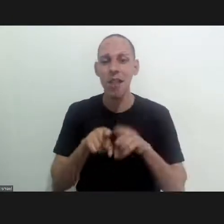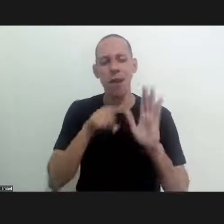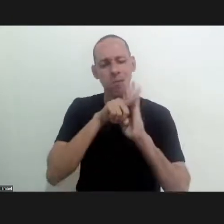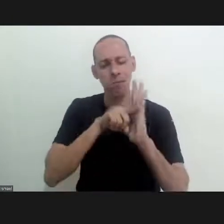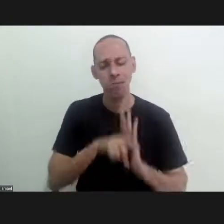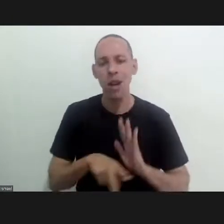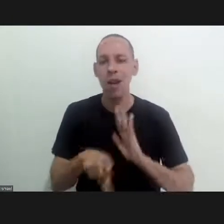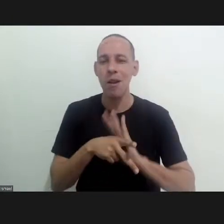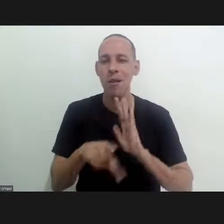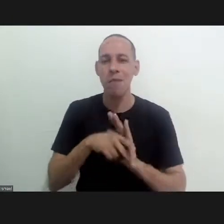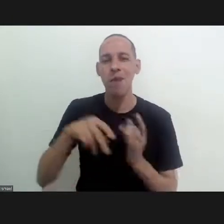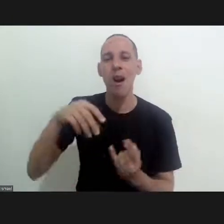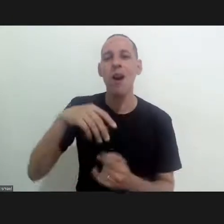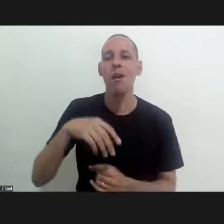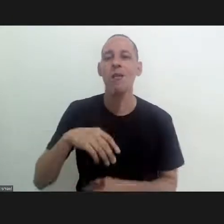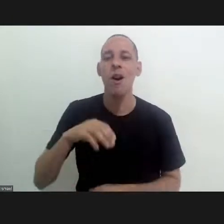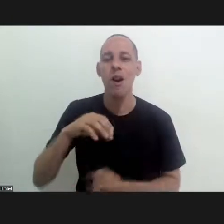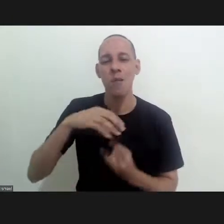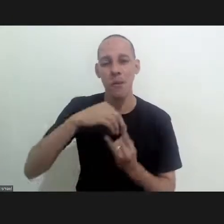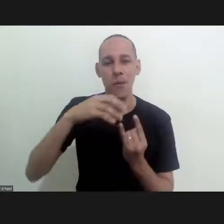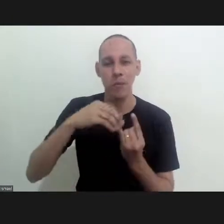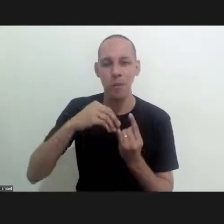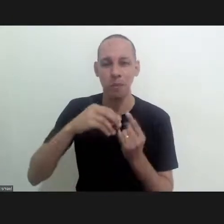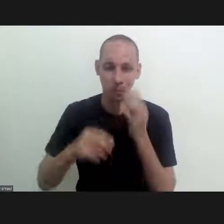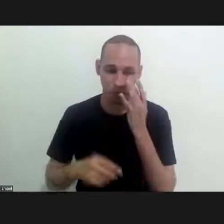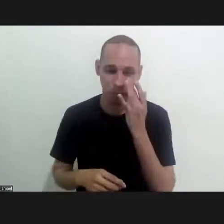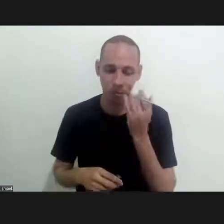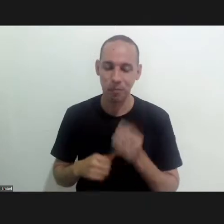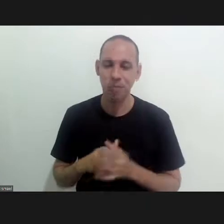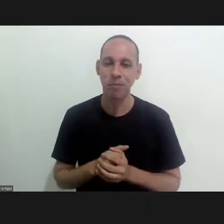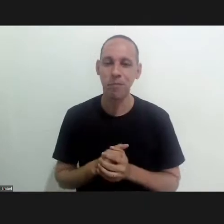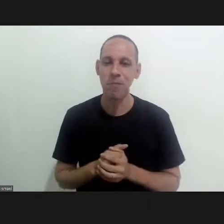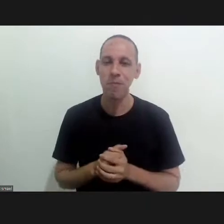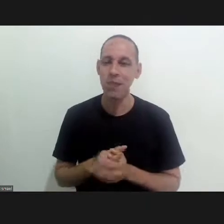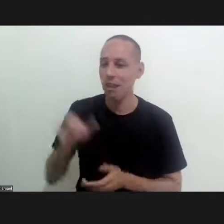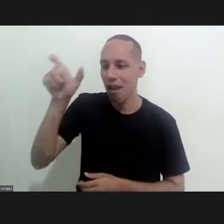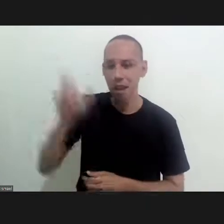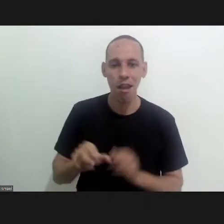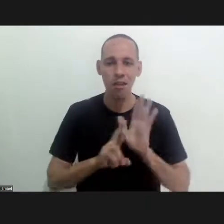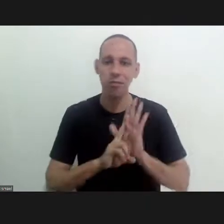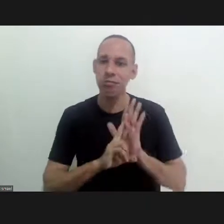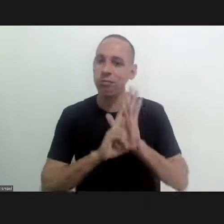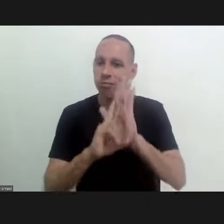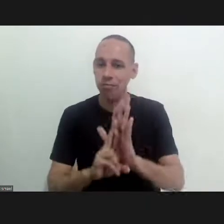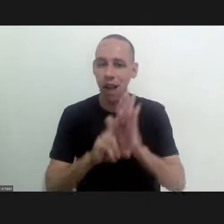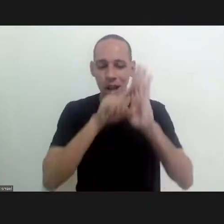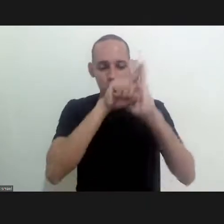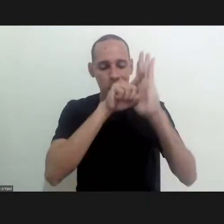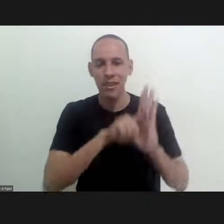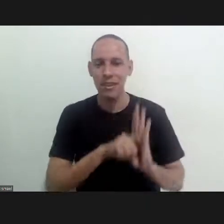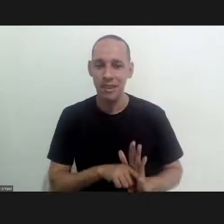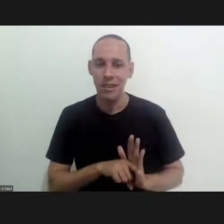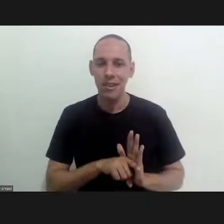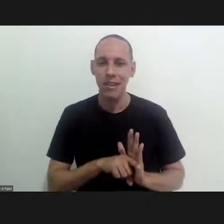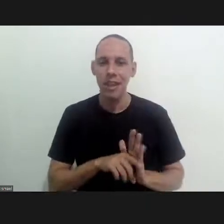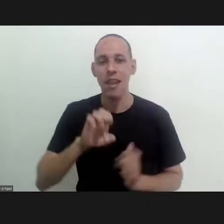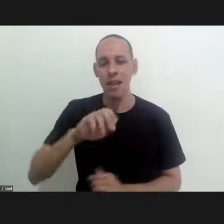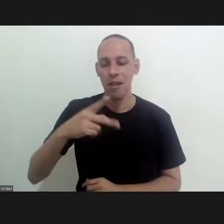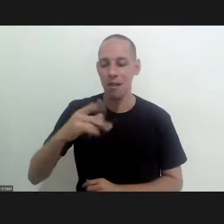the Henera Show Institute and an emeritus of research of the Fiocruz Foundation, became a worldwide reference in the research